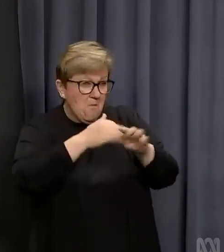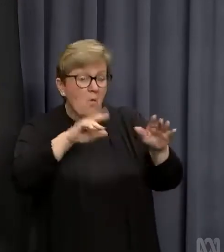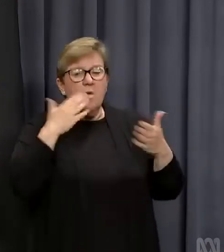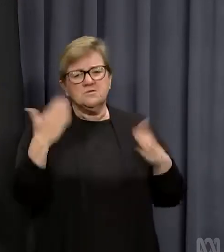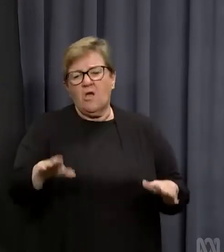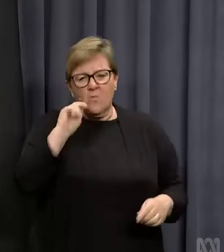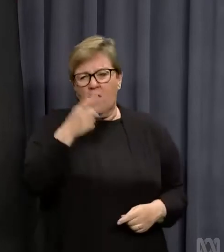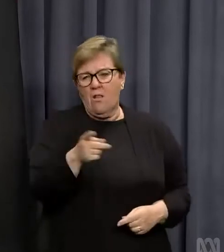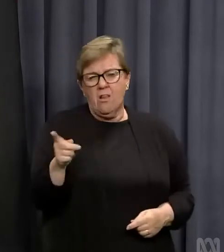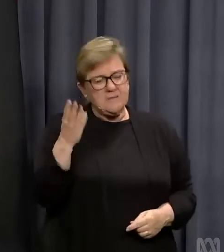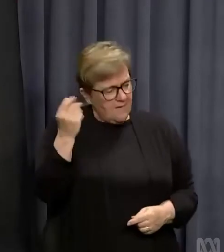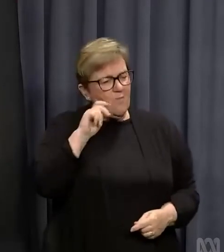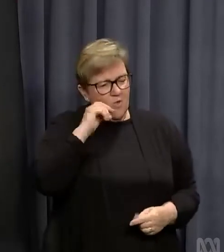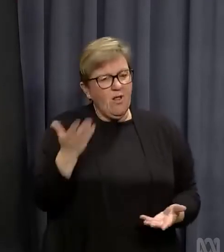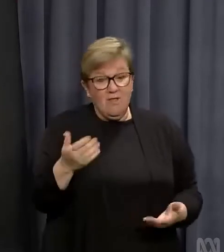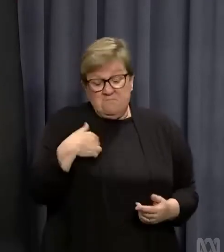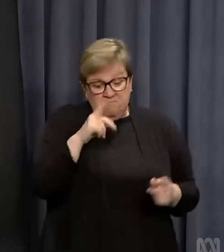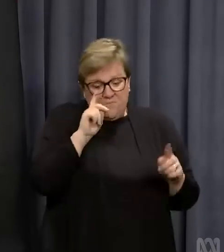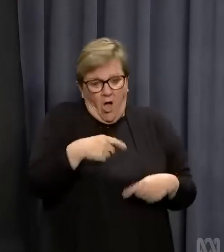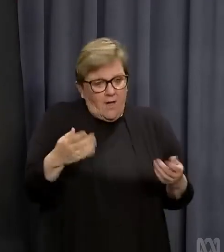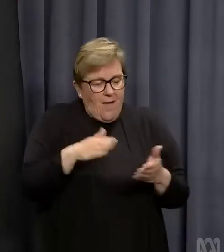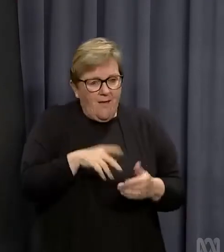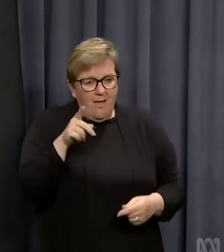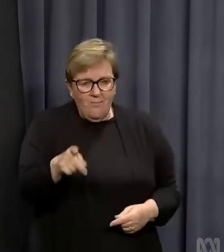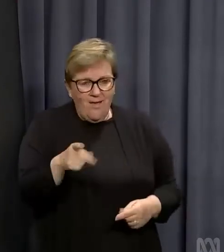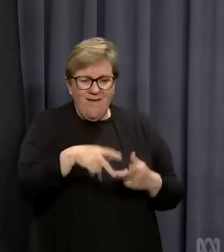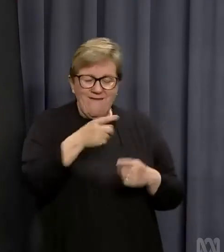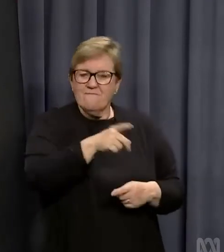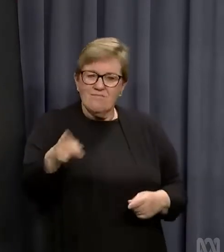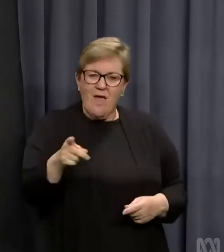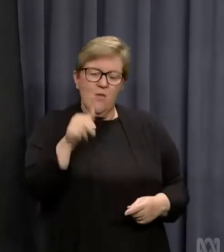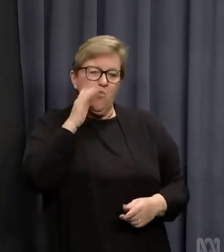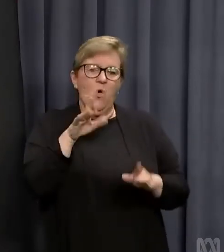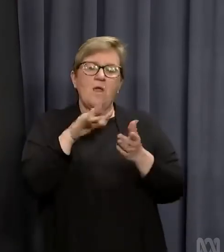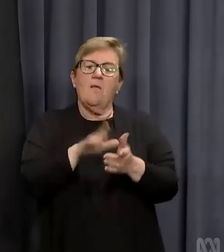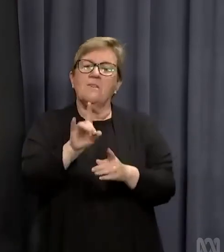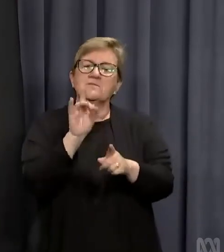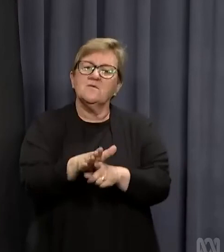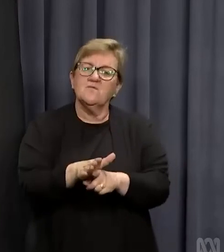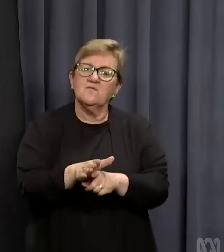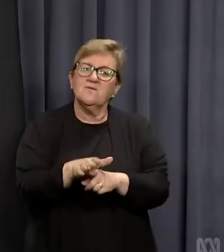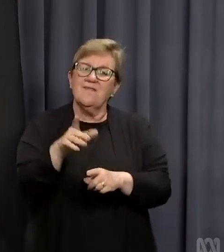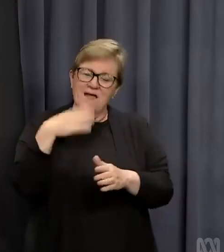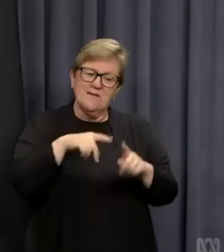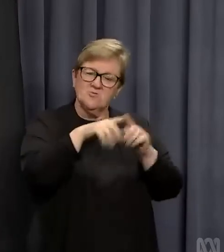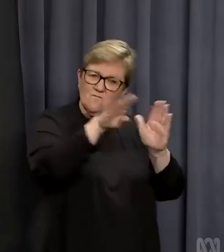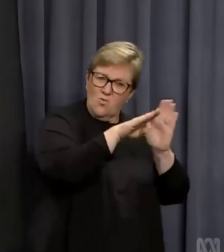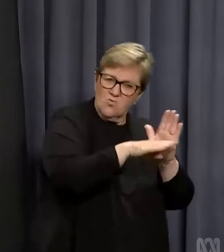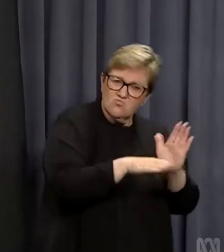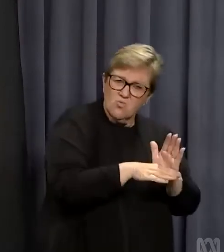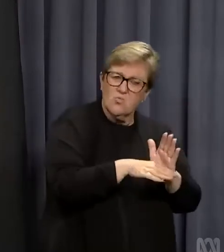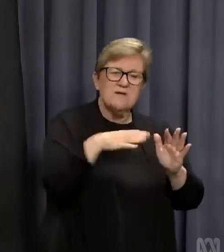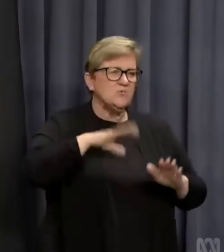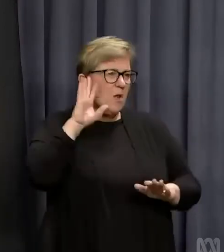die. And so I can't help that if they're not going to abide by the rules and listen